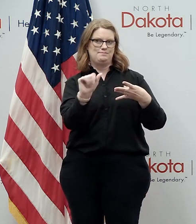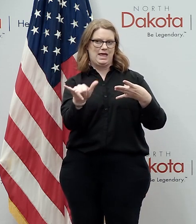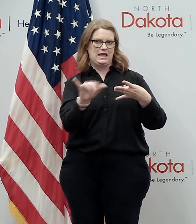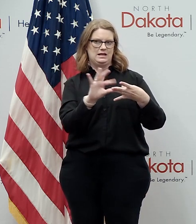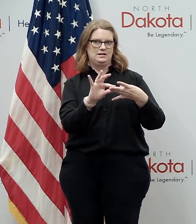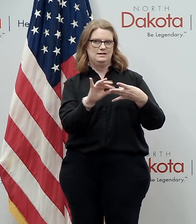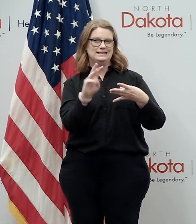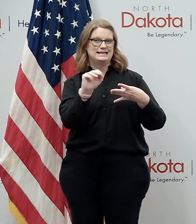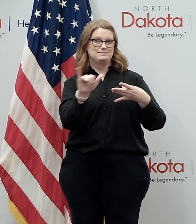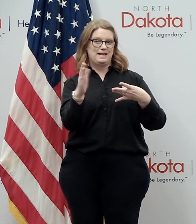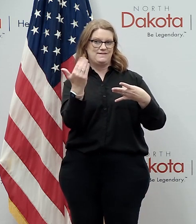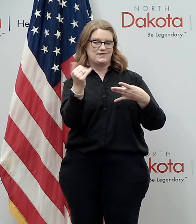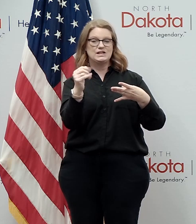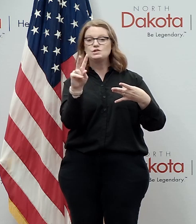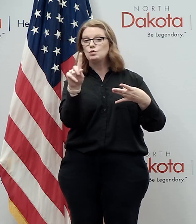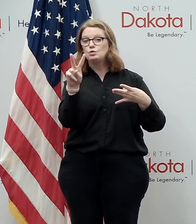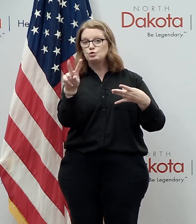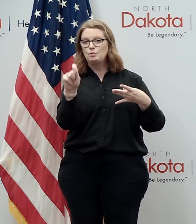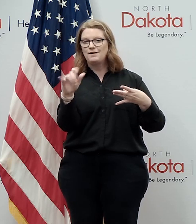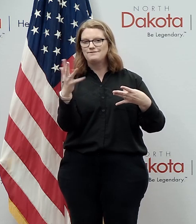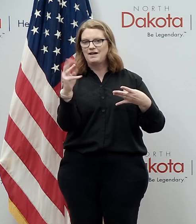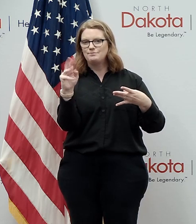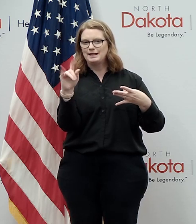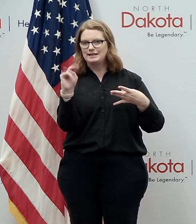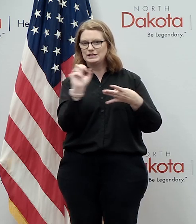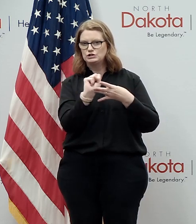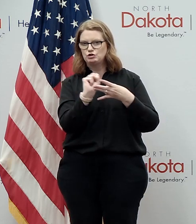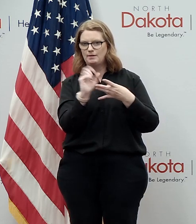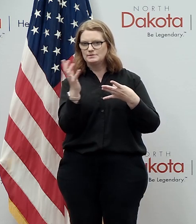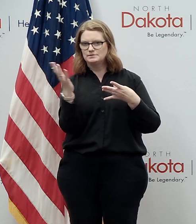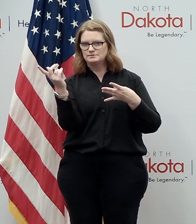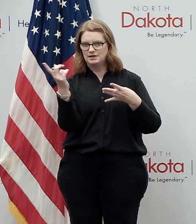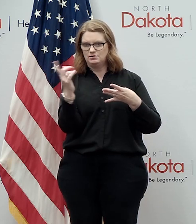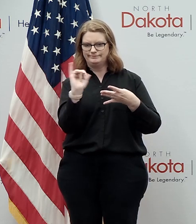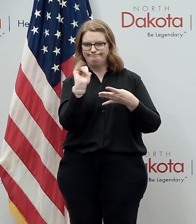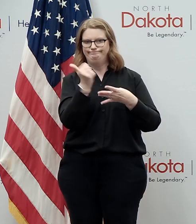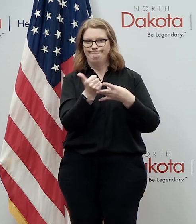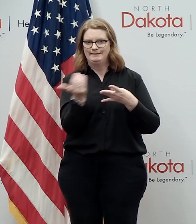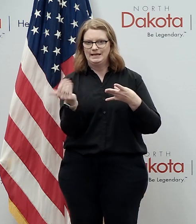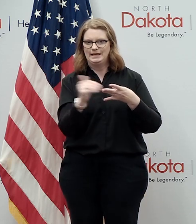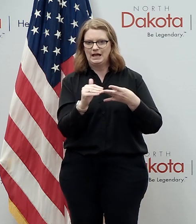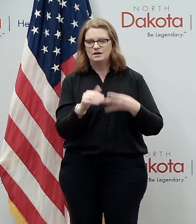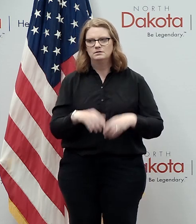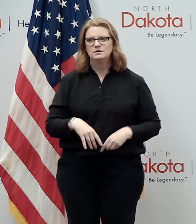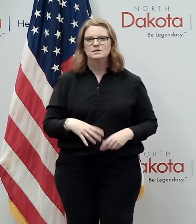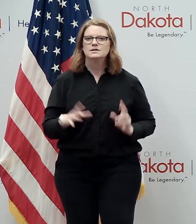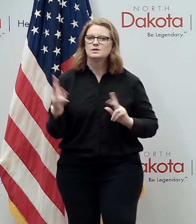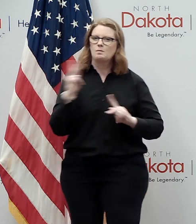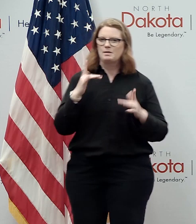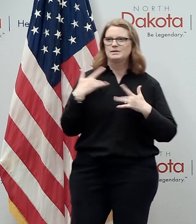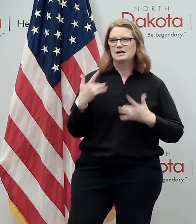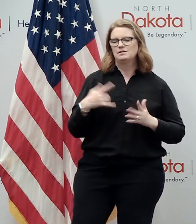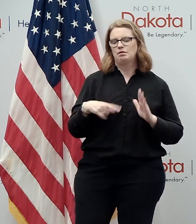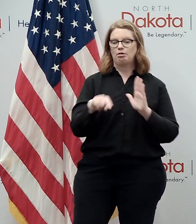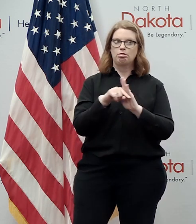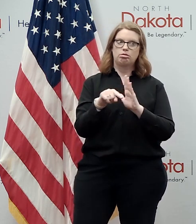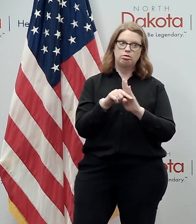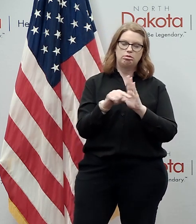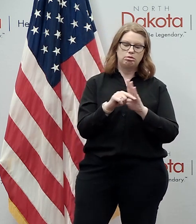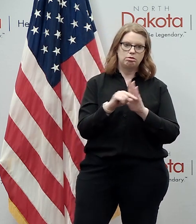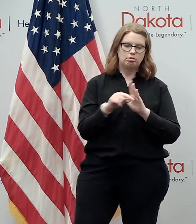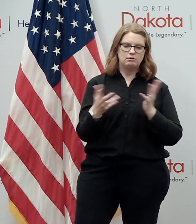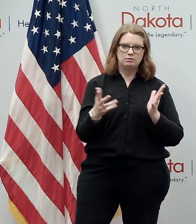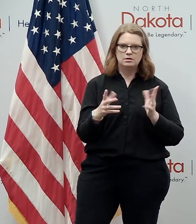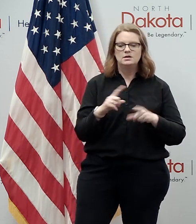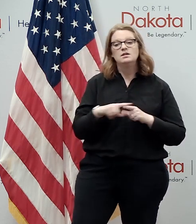15th 2.5 million jobs have come back so a lot of people talk doom and gloom in this country but i'm more optimistic i think you know talking to uh